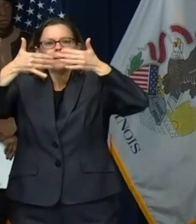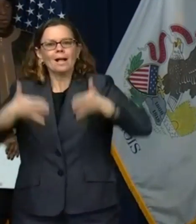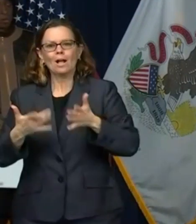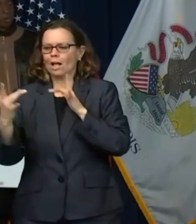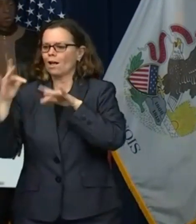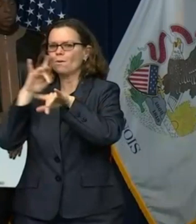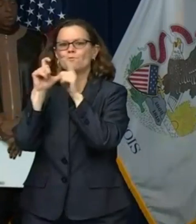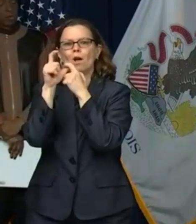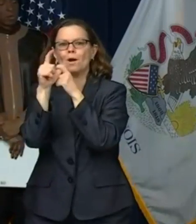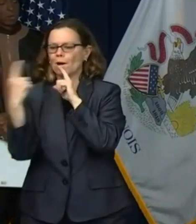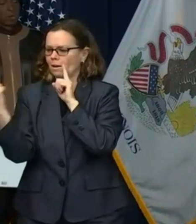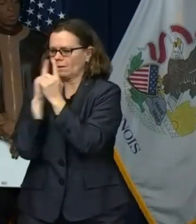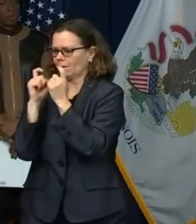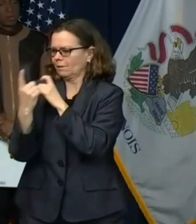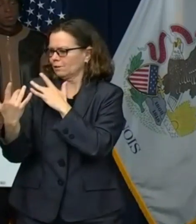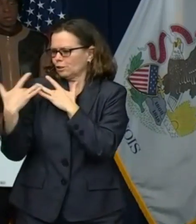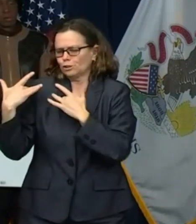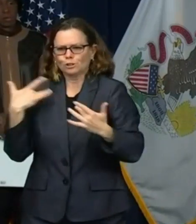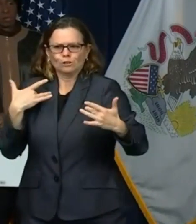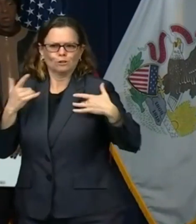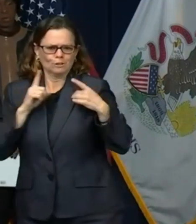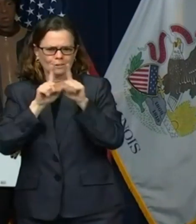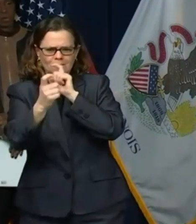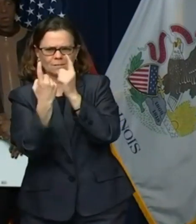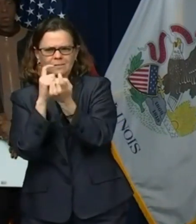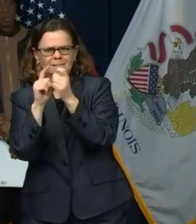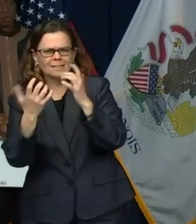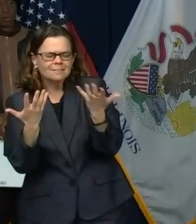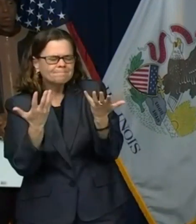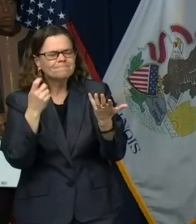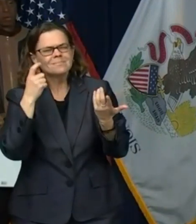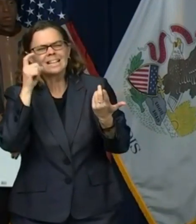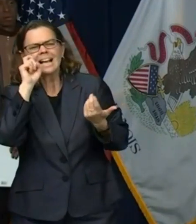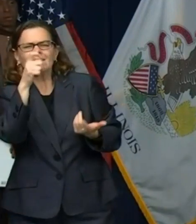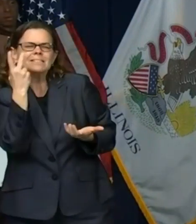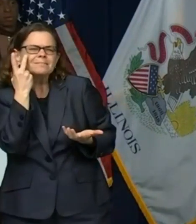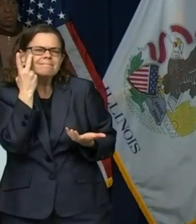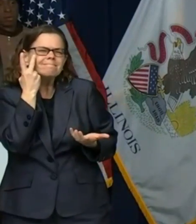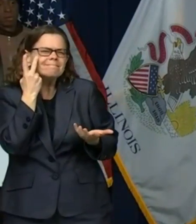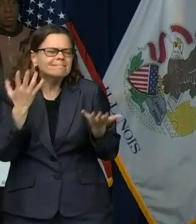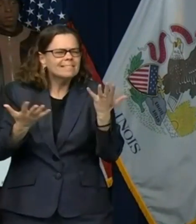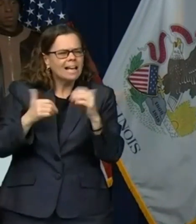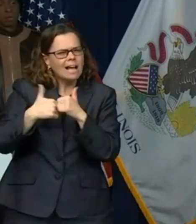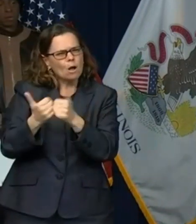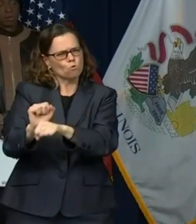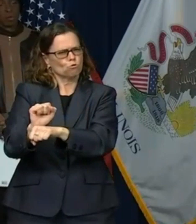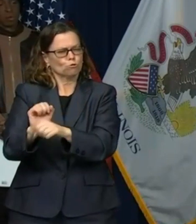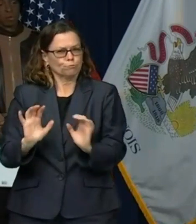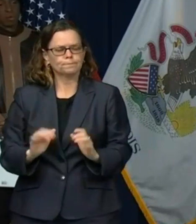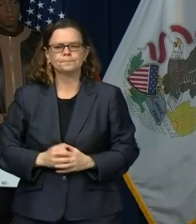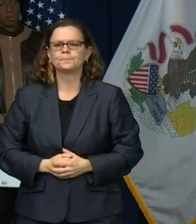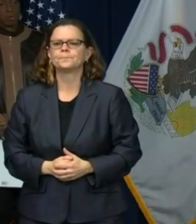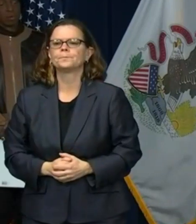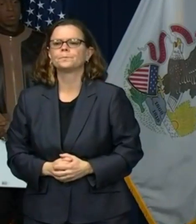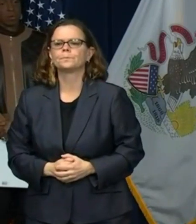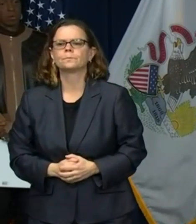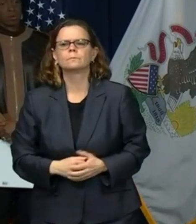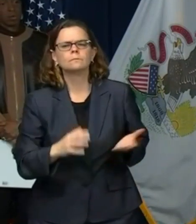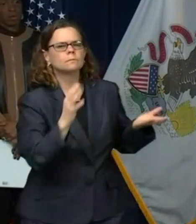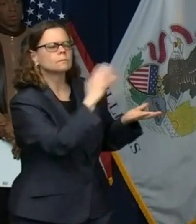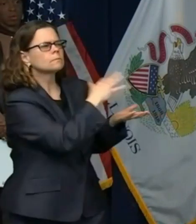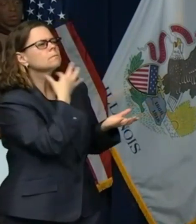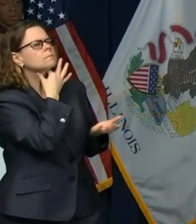will depend on the sport that you're playing. Got it. We had heard some people wanting clarification on the boating that's going to be allowed starting May 1st,